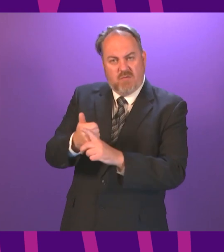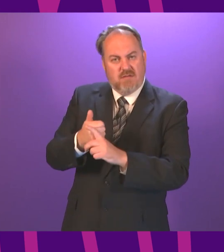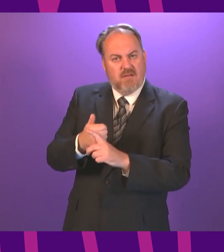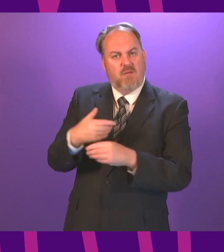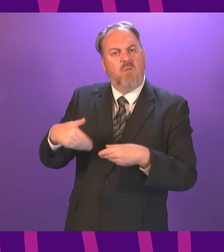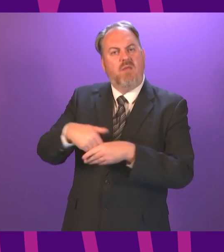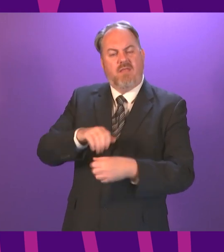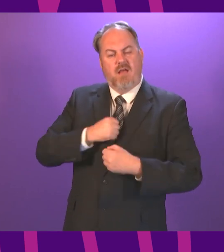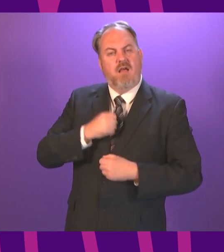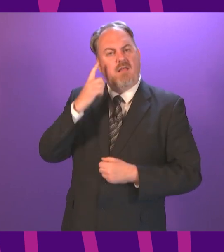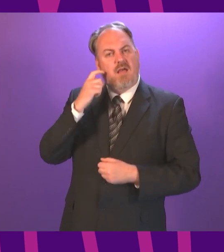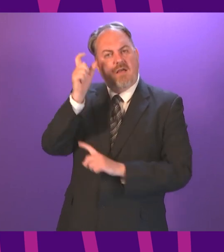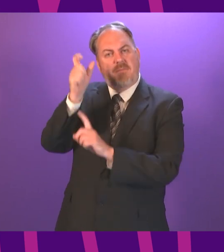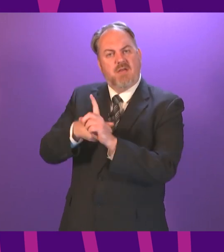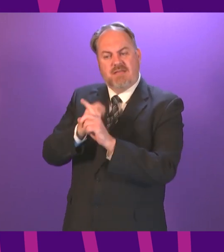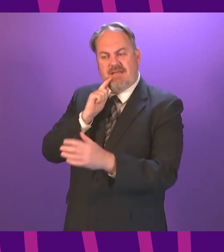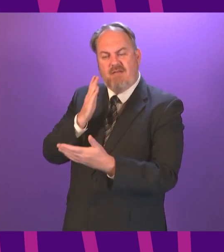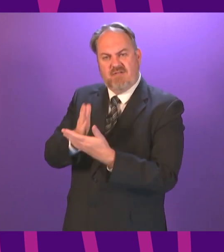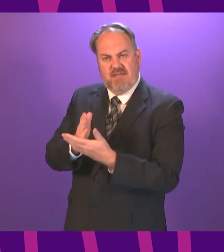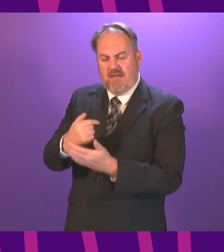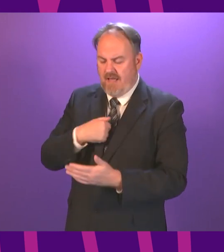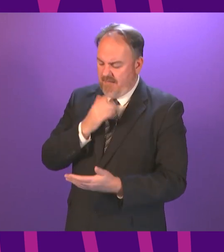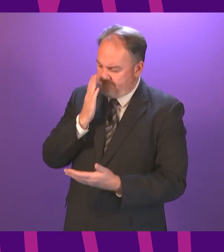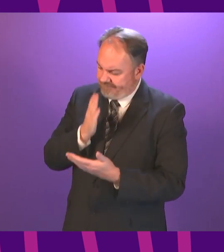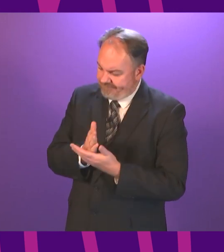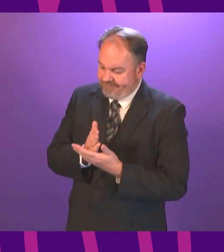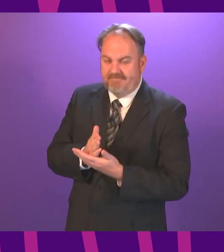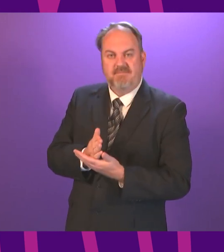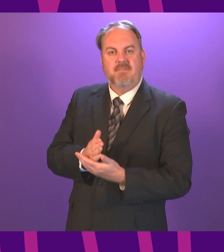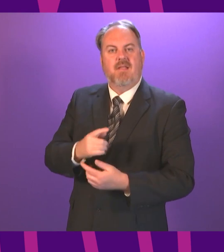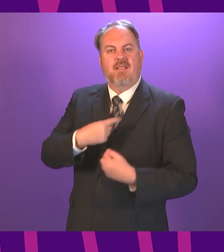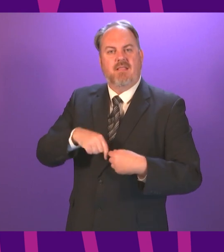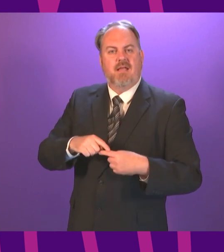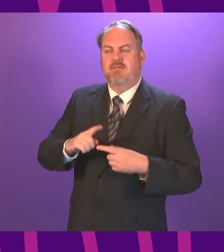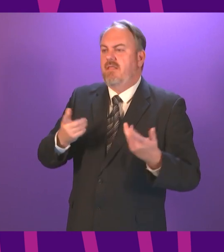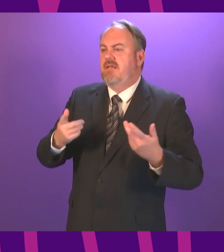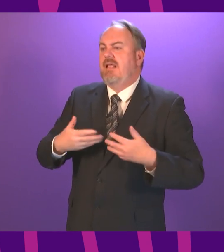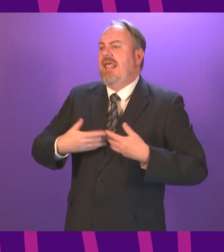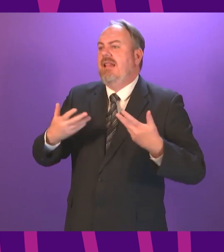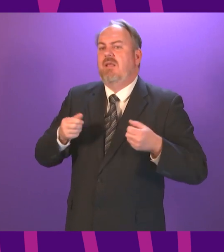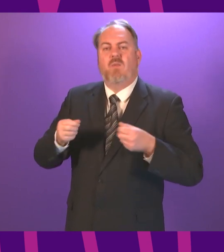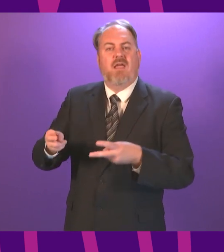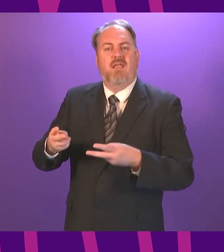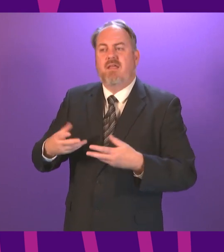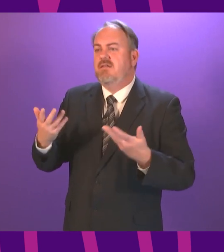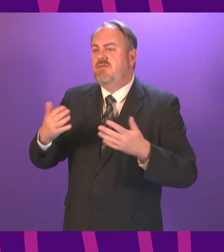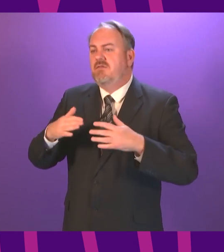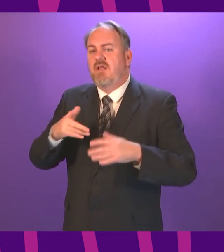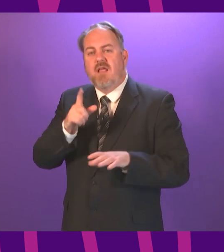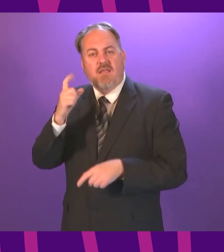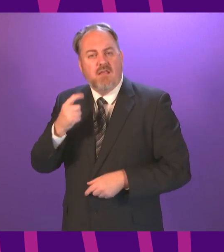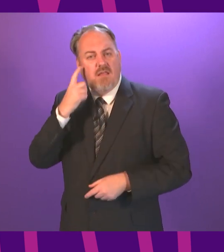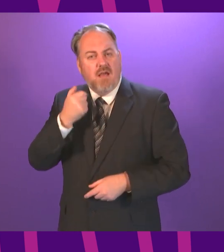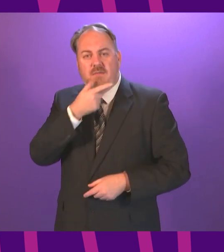So she and every member can be absolutely assured. My commitment is that there is no wrong path for young people onwards and into employment, and I will be